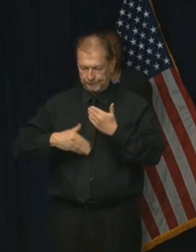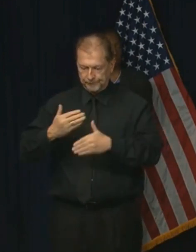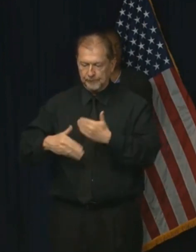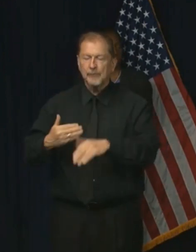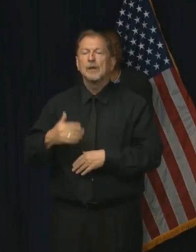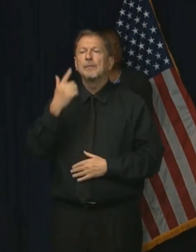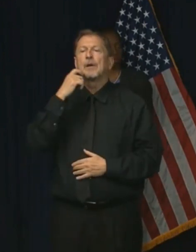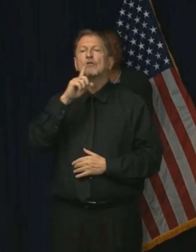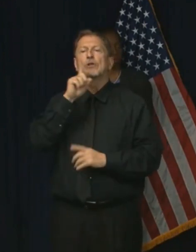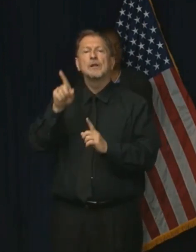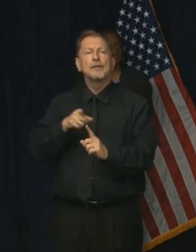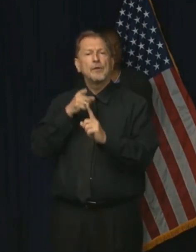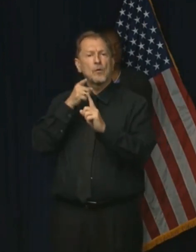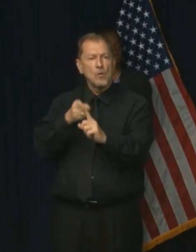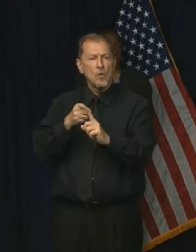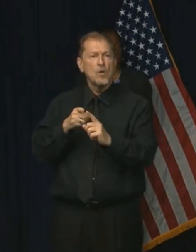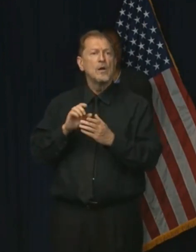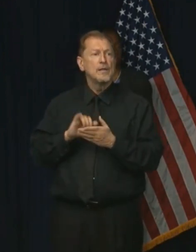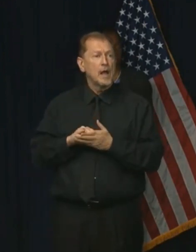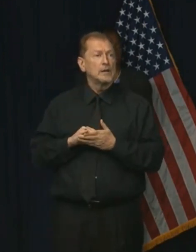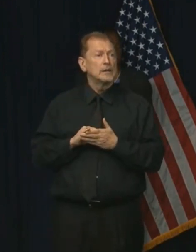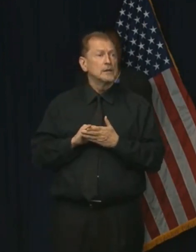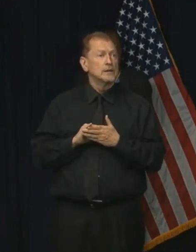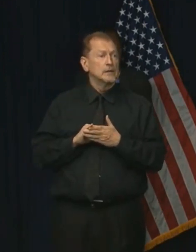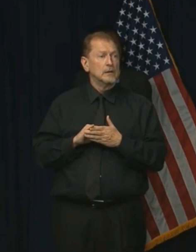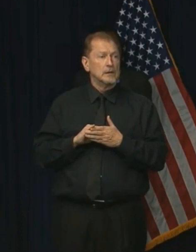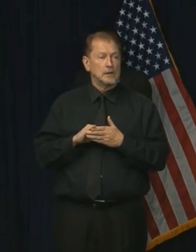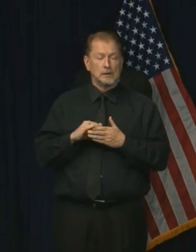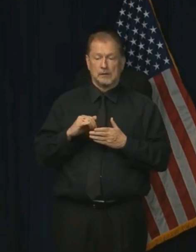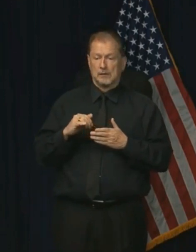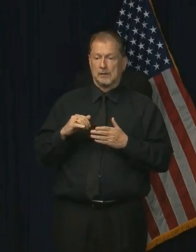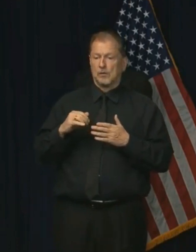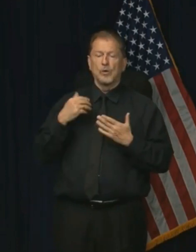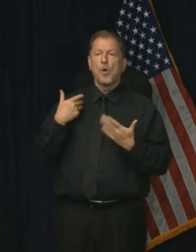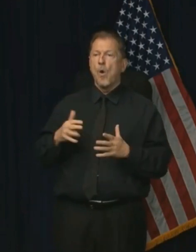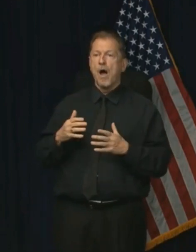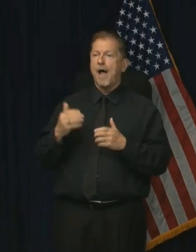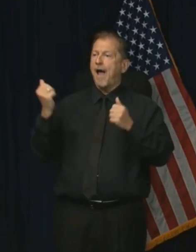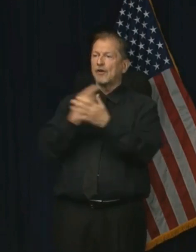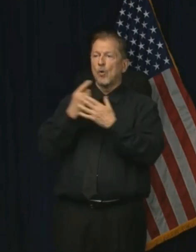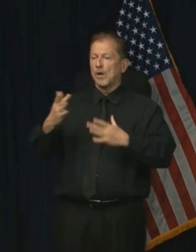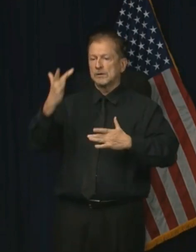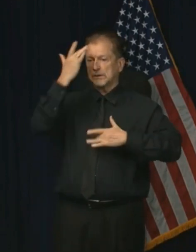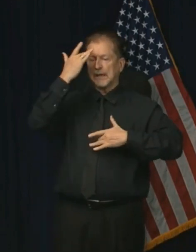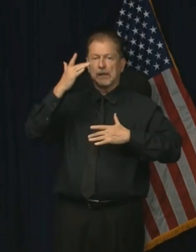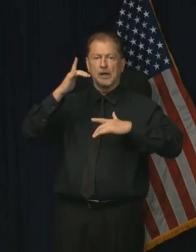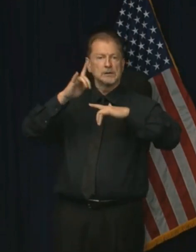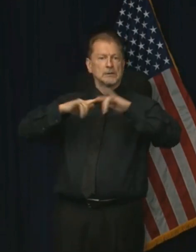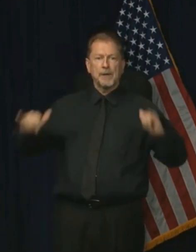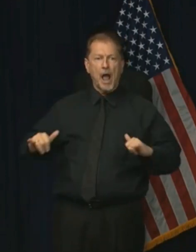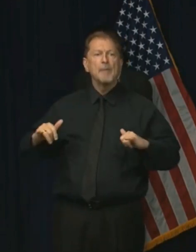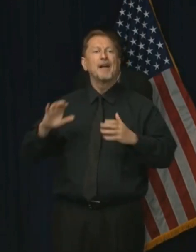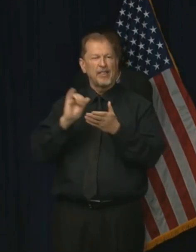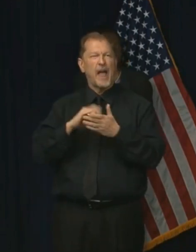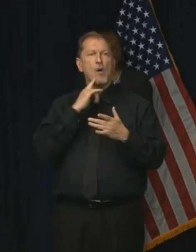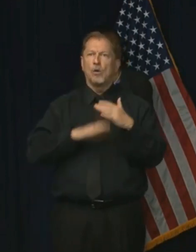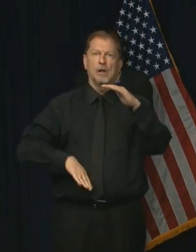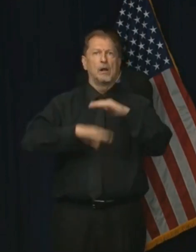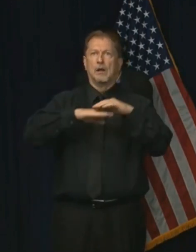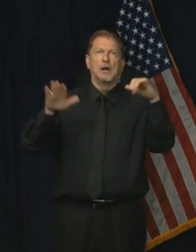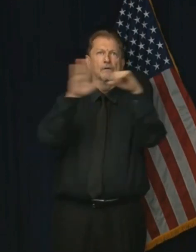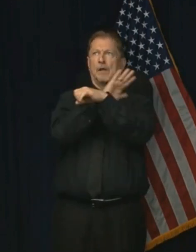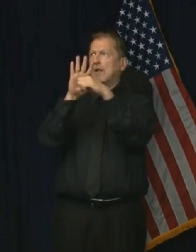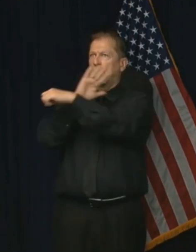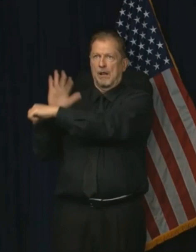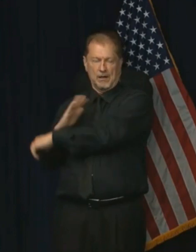ultimately, people are getting it, and we want them to get it over some period of time. So I think we're going to peak and, you know,